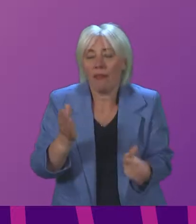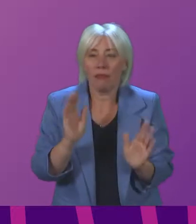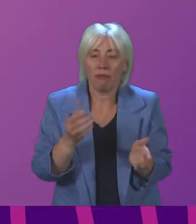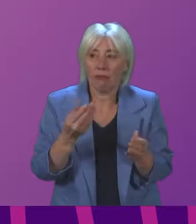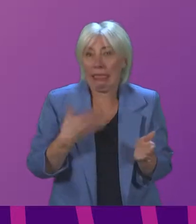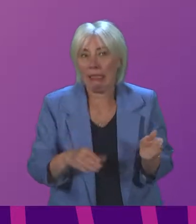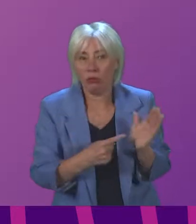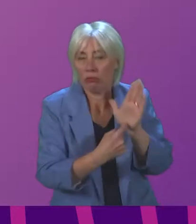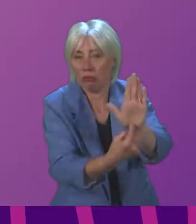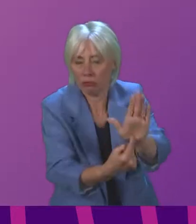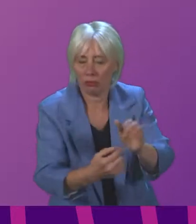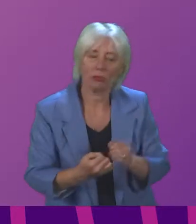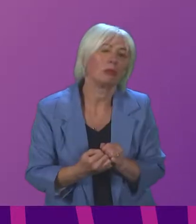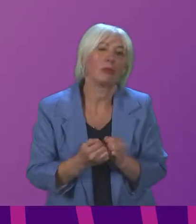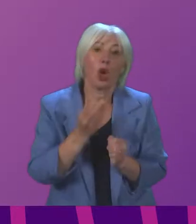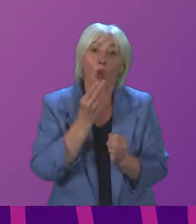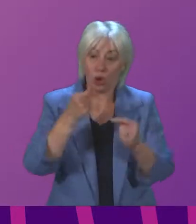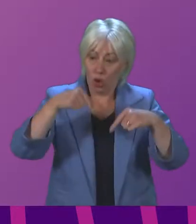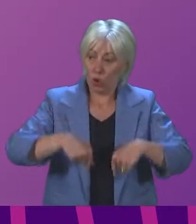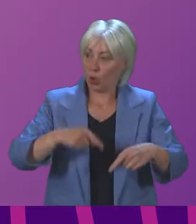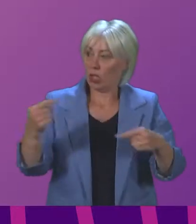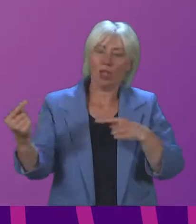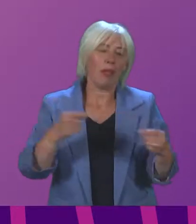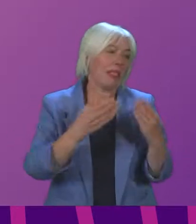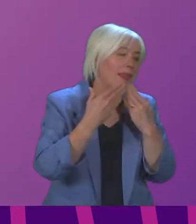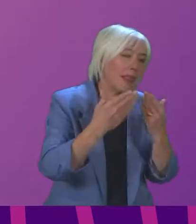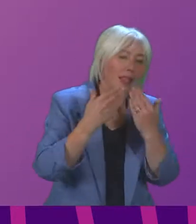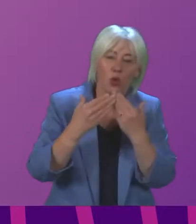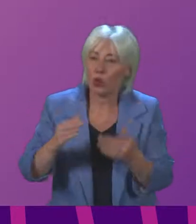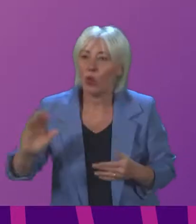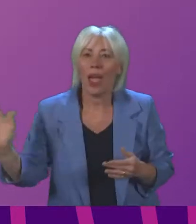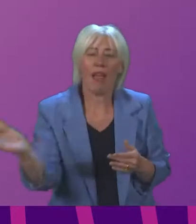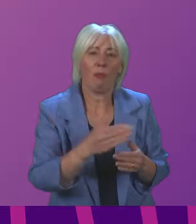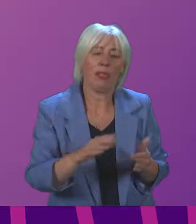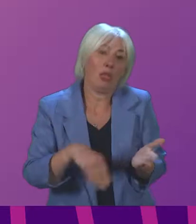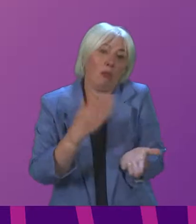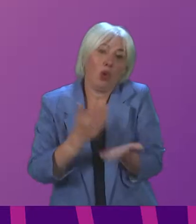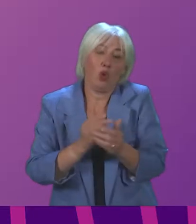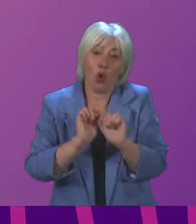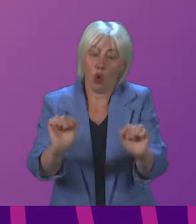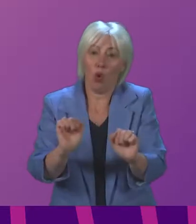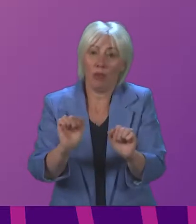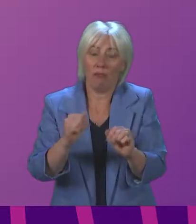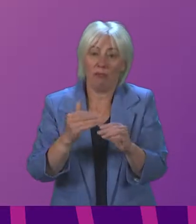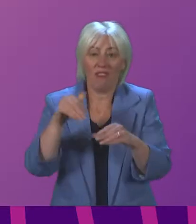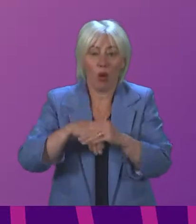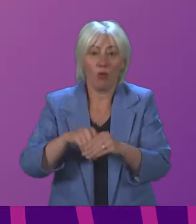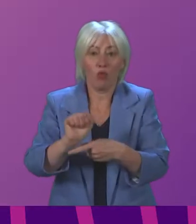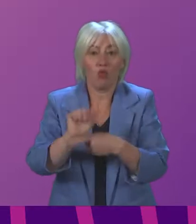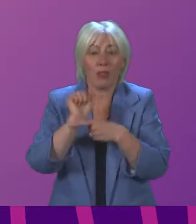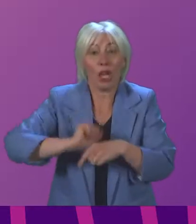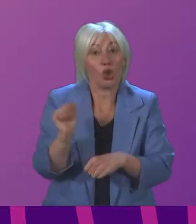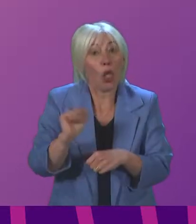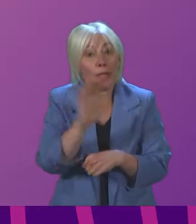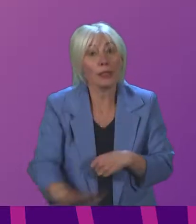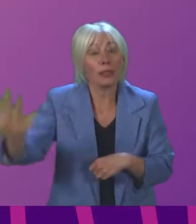use this debate as an opportunity to thank everyone who is continuing to play their part to protect Scotland. The work of the Committee